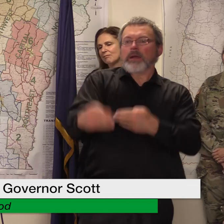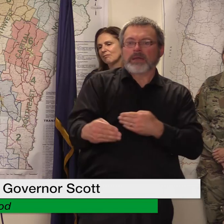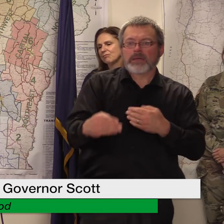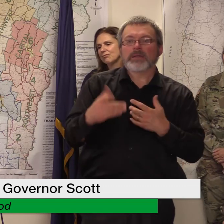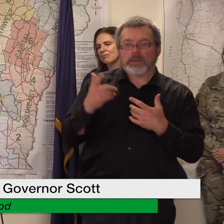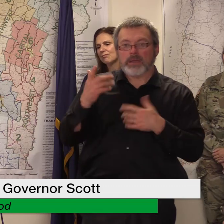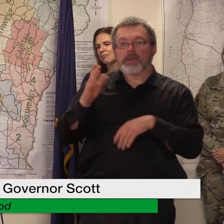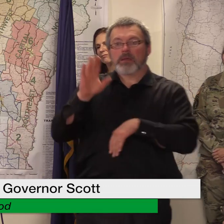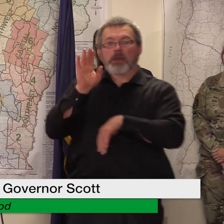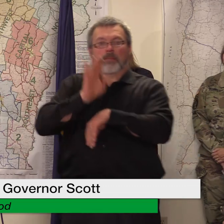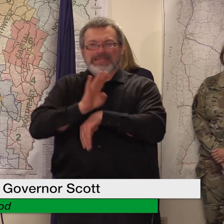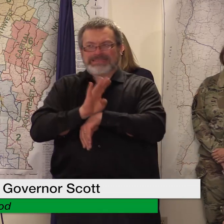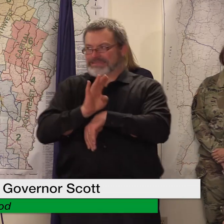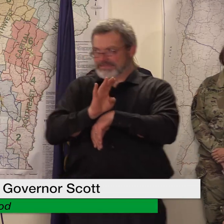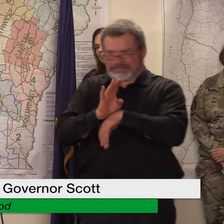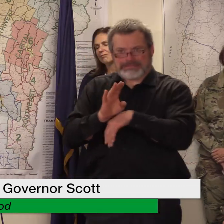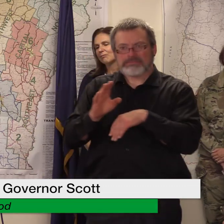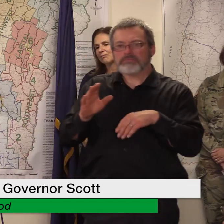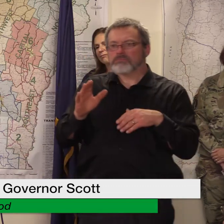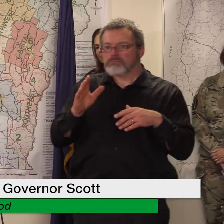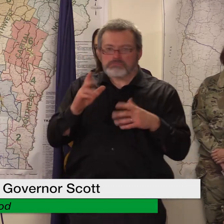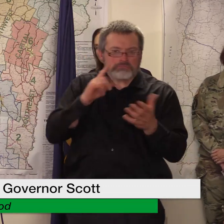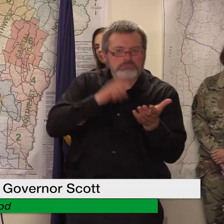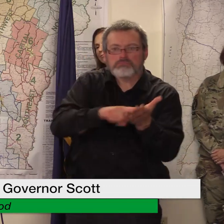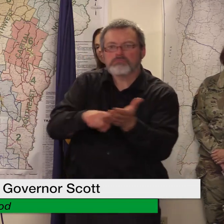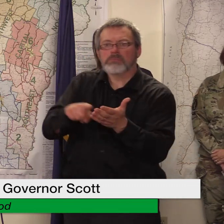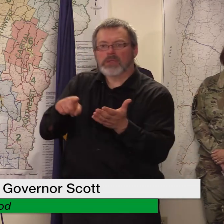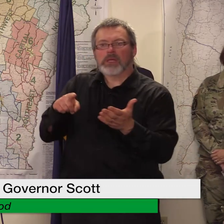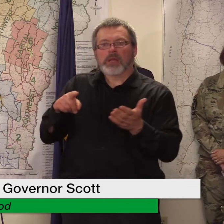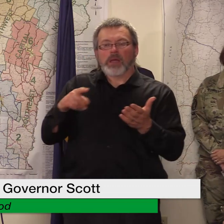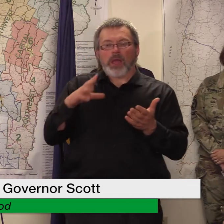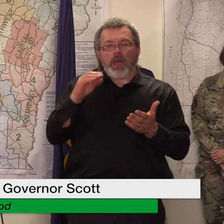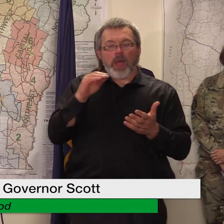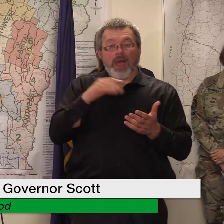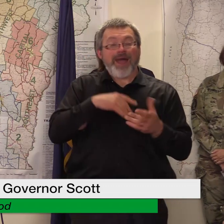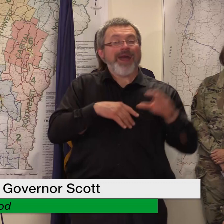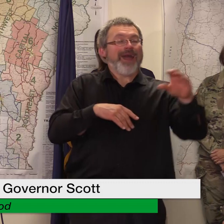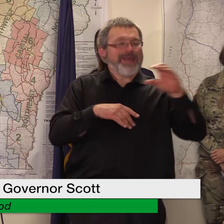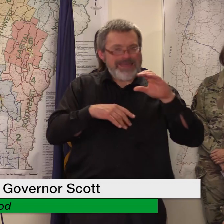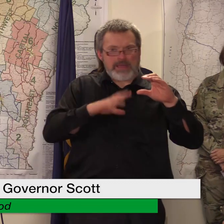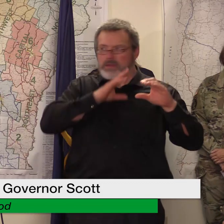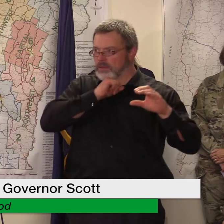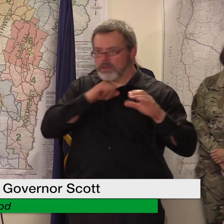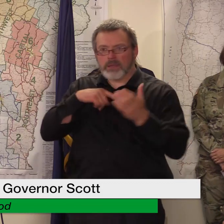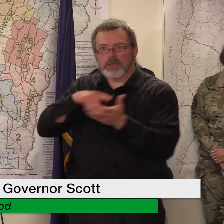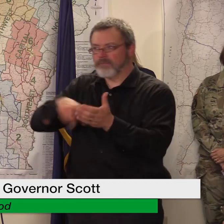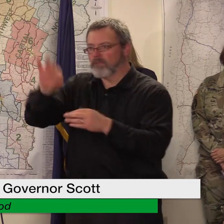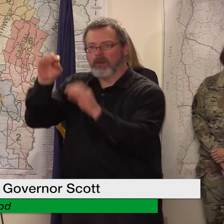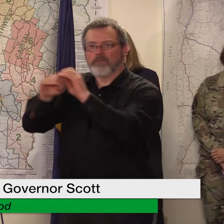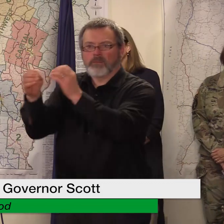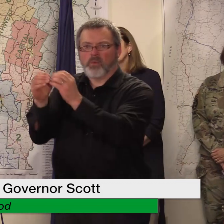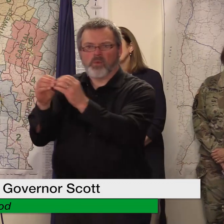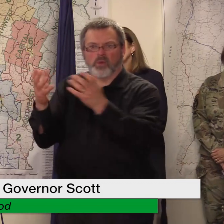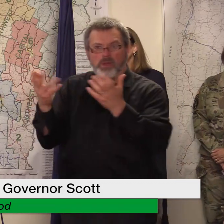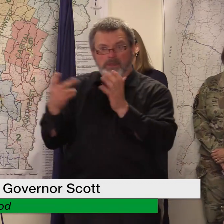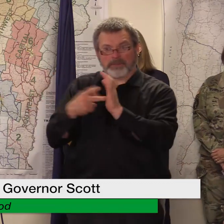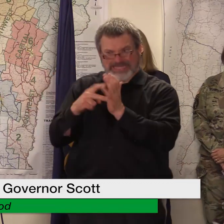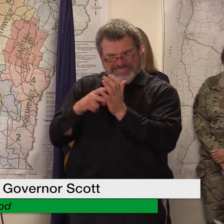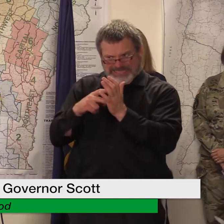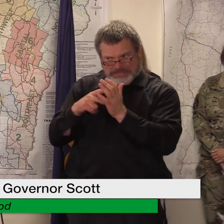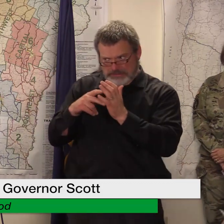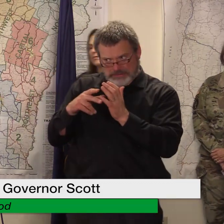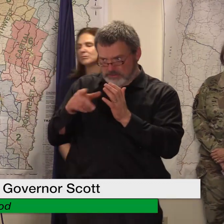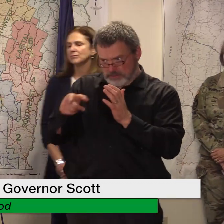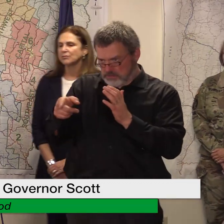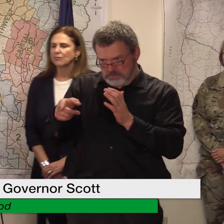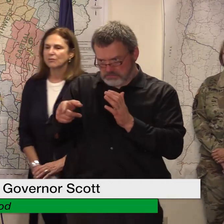that it it actually has at the end of the day more money coming in will there be an effort to try and claw that back how do you how do you